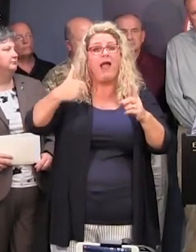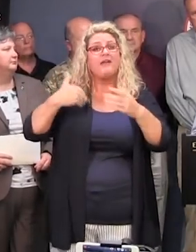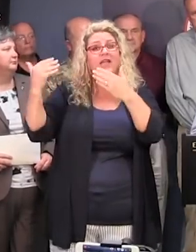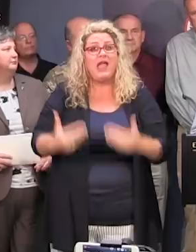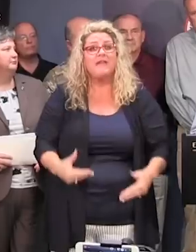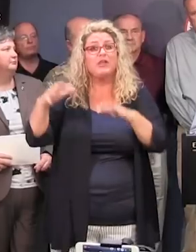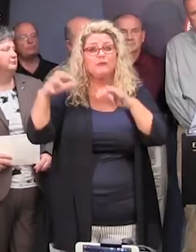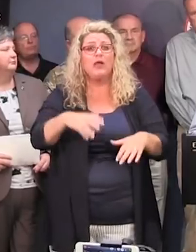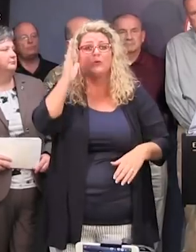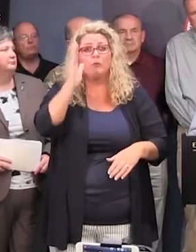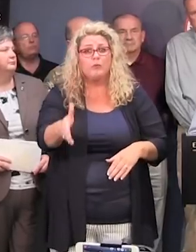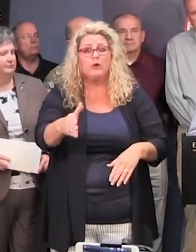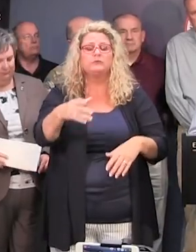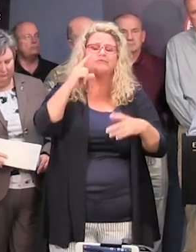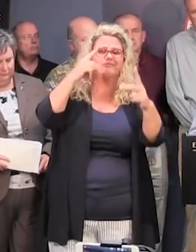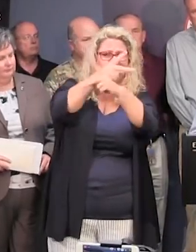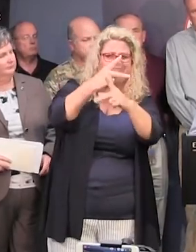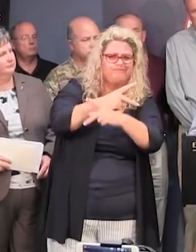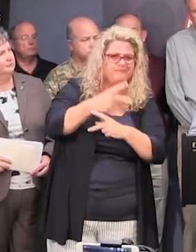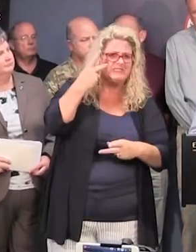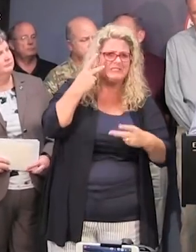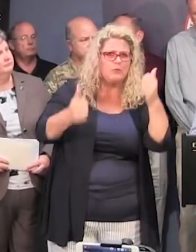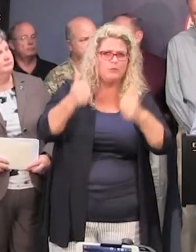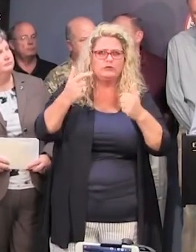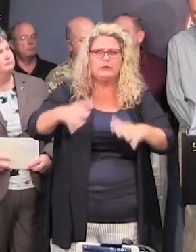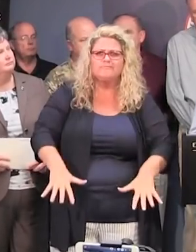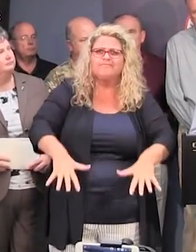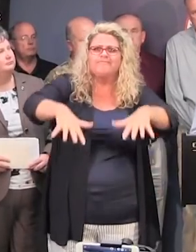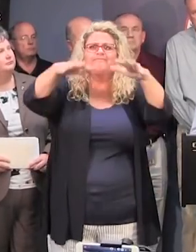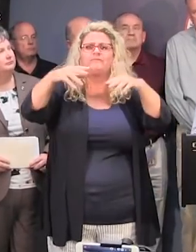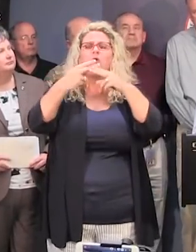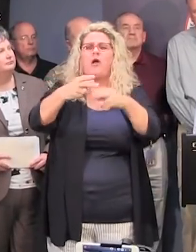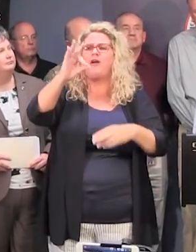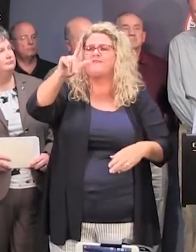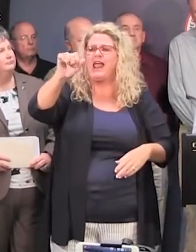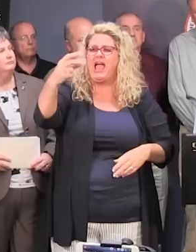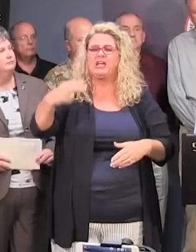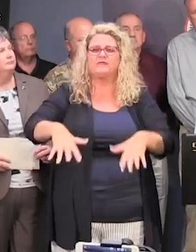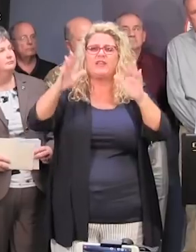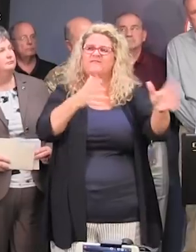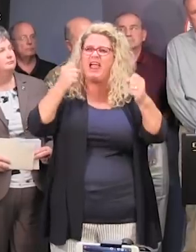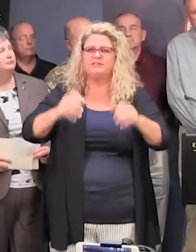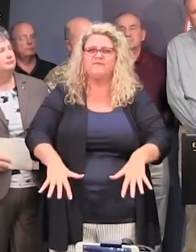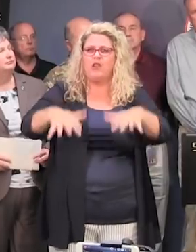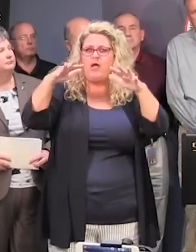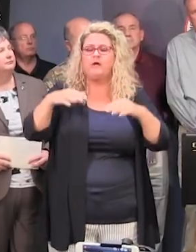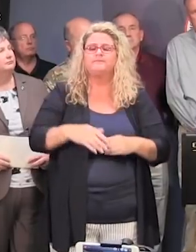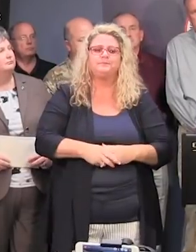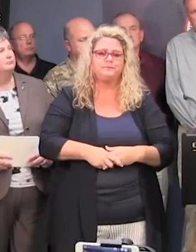And it will also determine what areas see that significant flash flooding. In some ways, it's hard to relate it to the flooding we had back